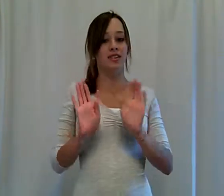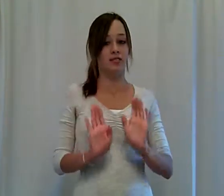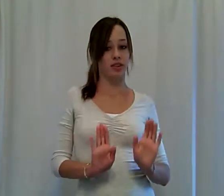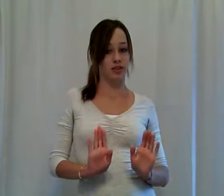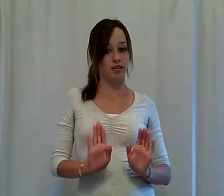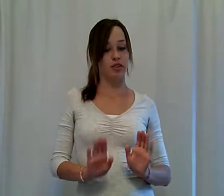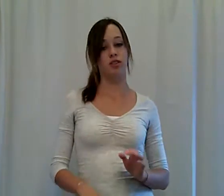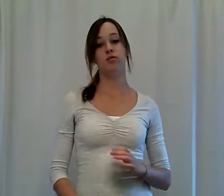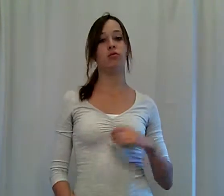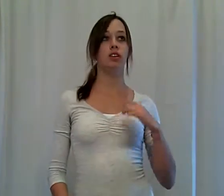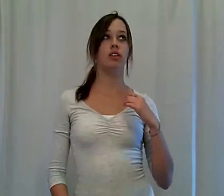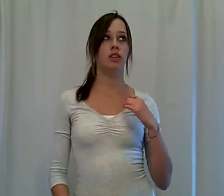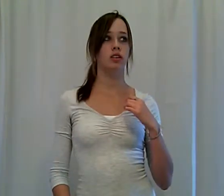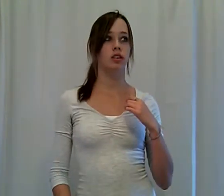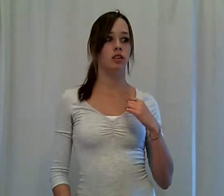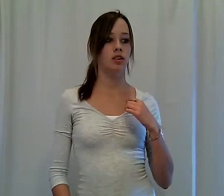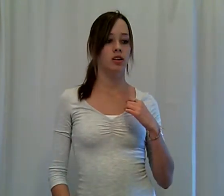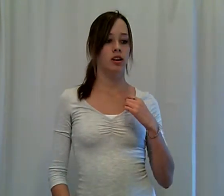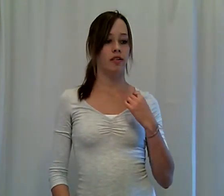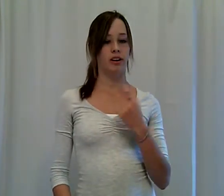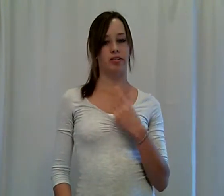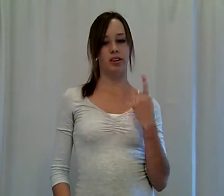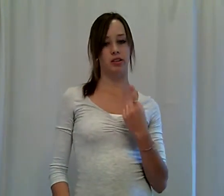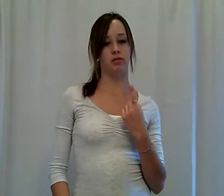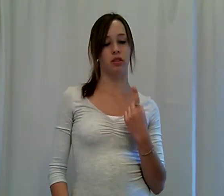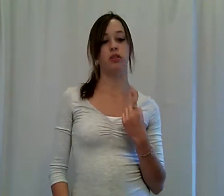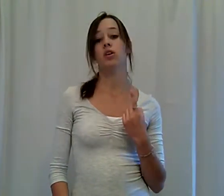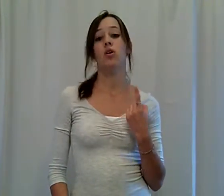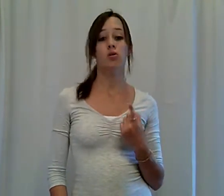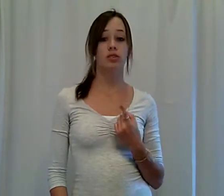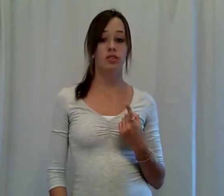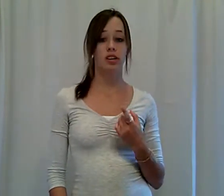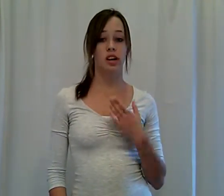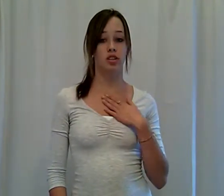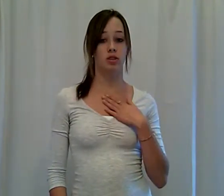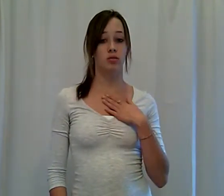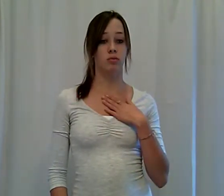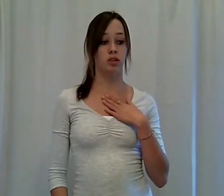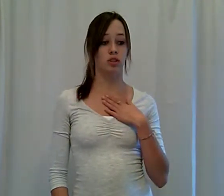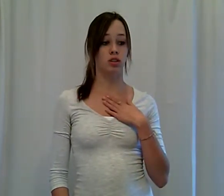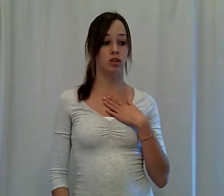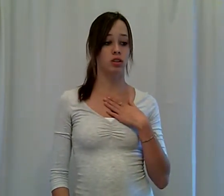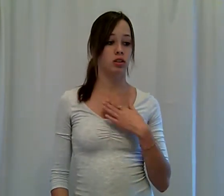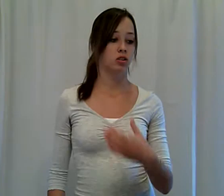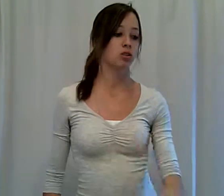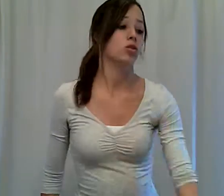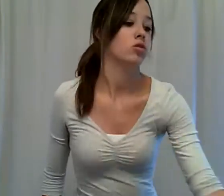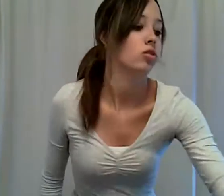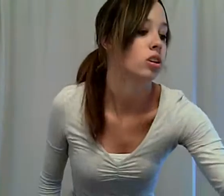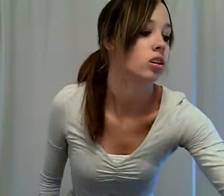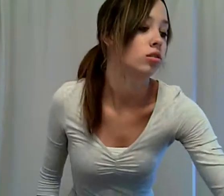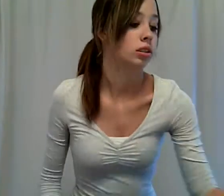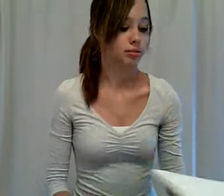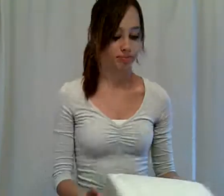Fear. The only, I forgot if I did only, only thing I should be drinking. Hold on.